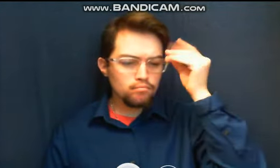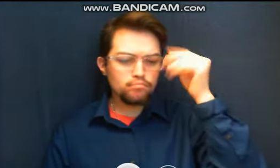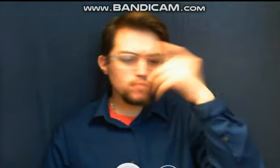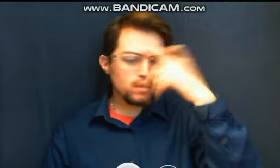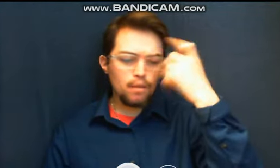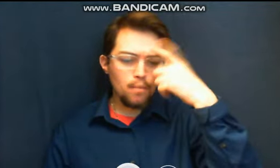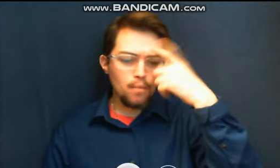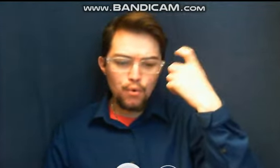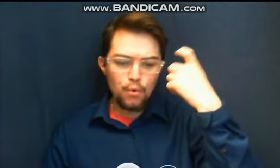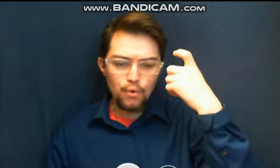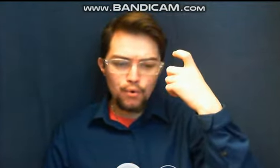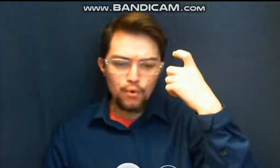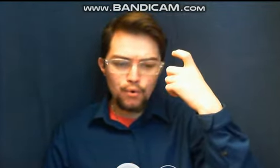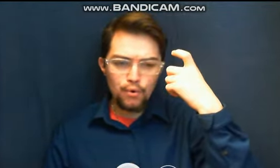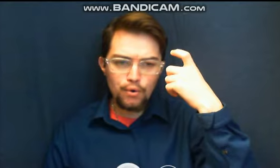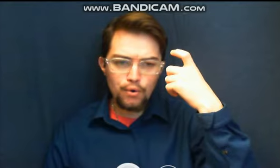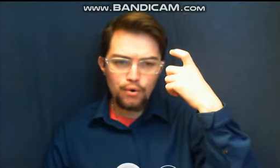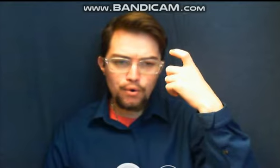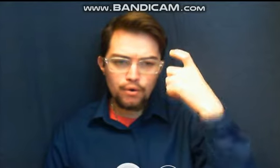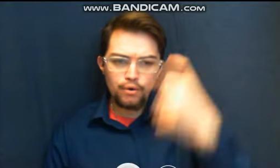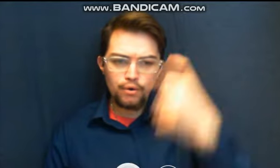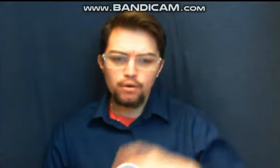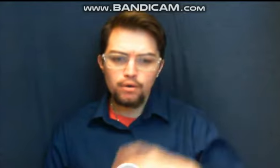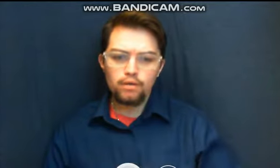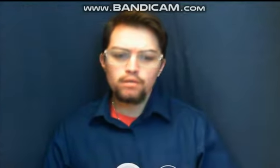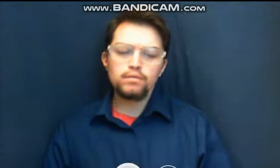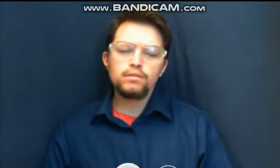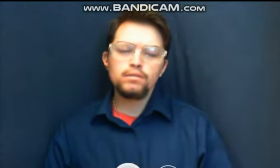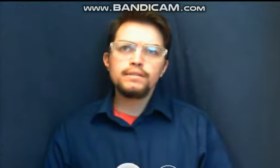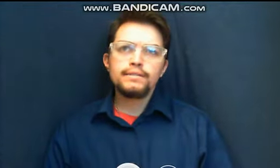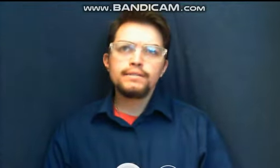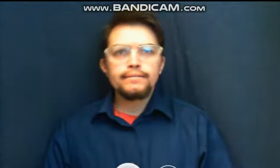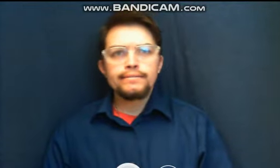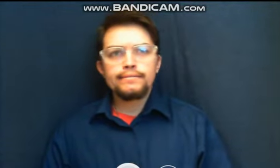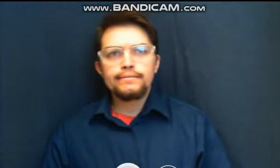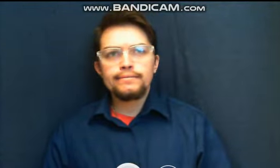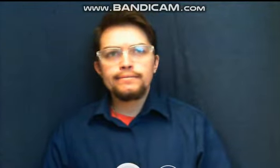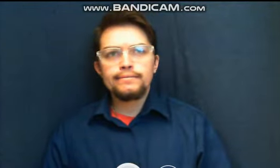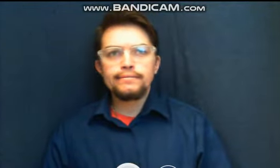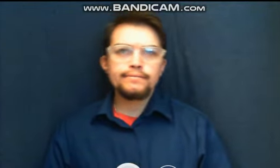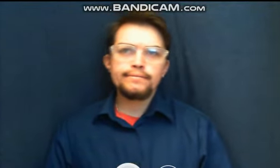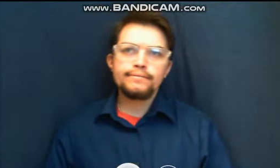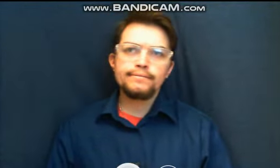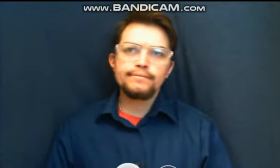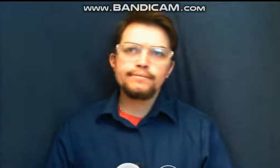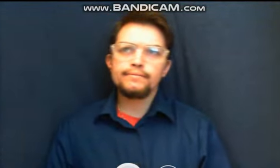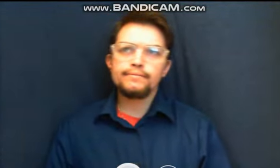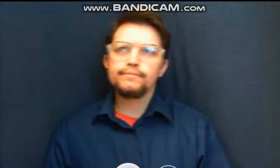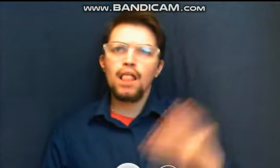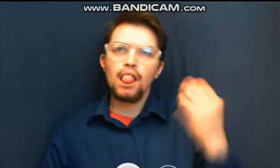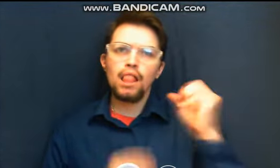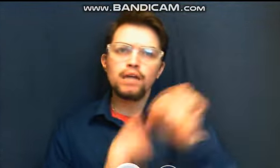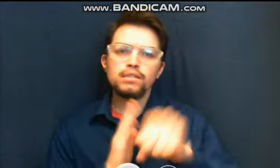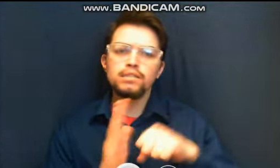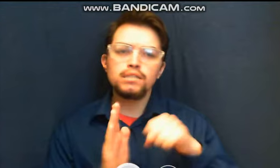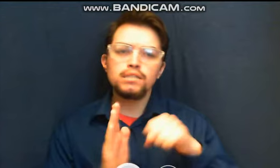hope we describe our last days, we have sunny days, we have windy